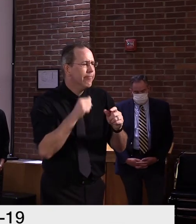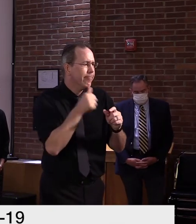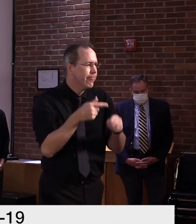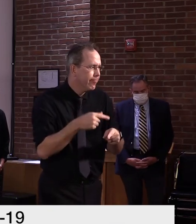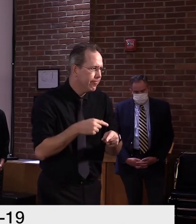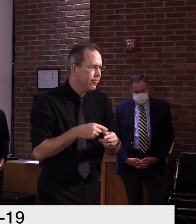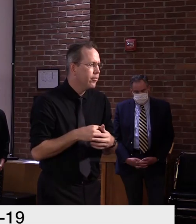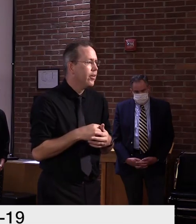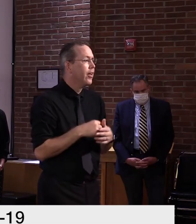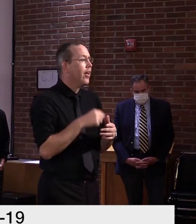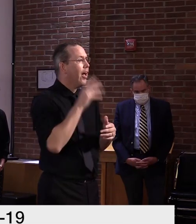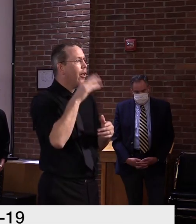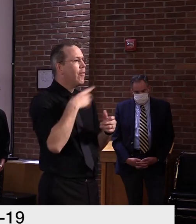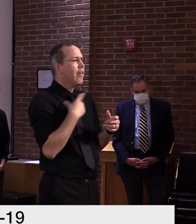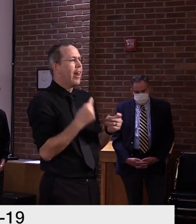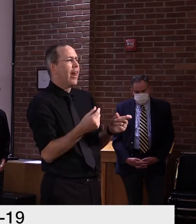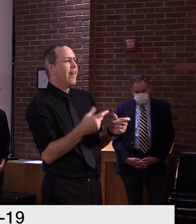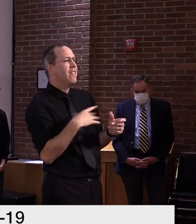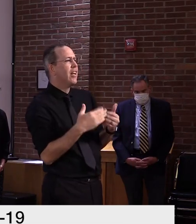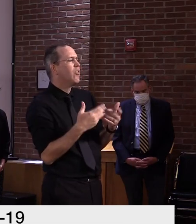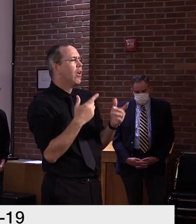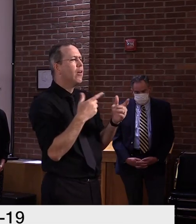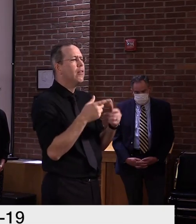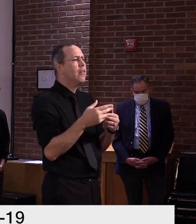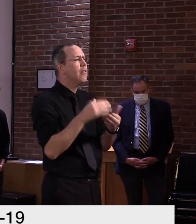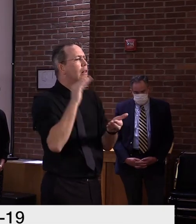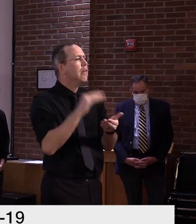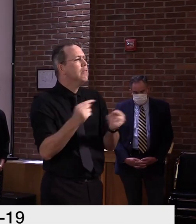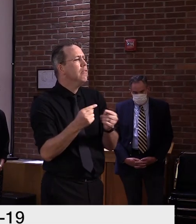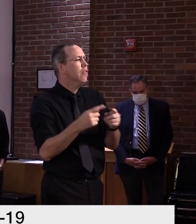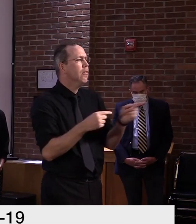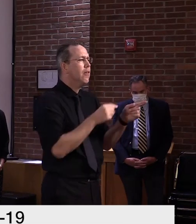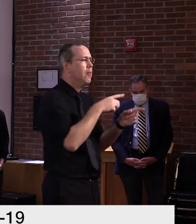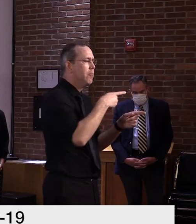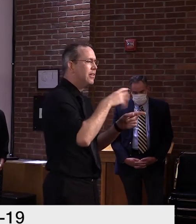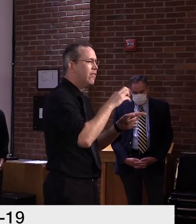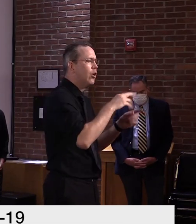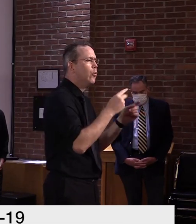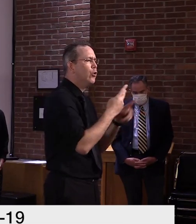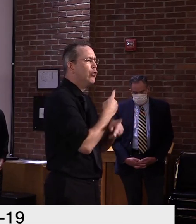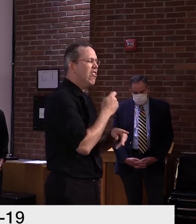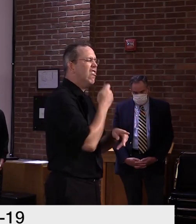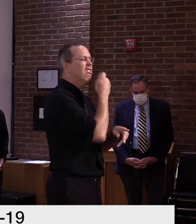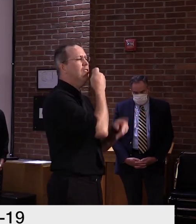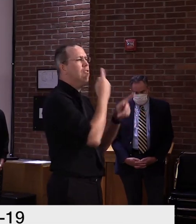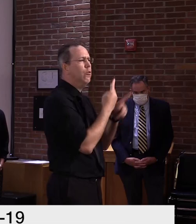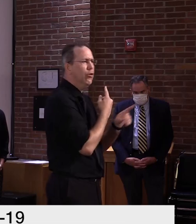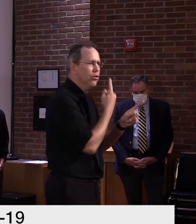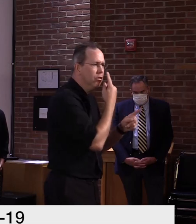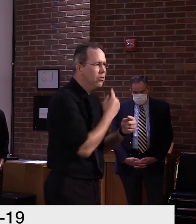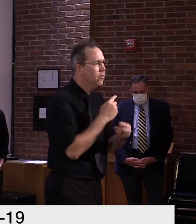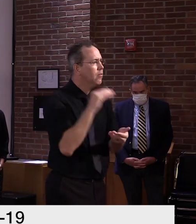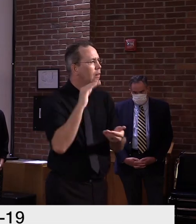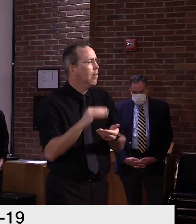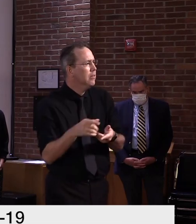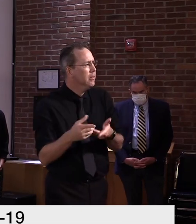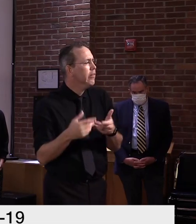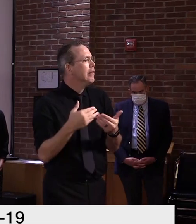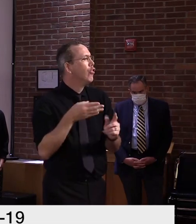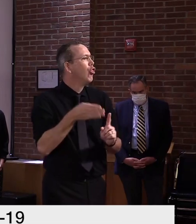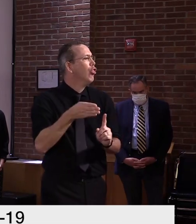making it, uh, very popular because you can tell the employee within 15 minutes if they test positive or negative.